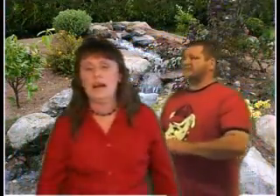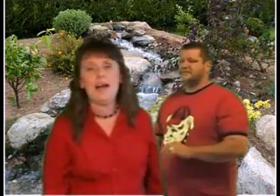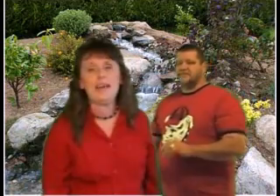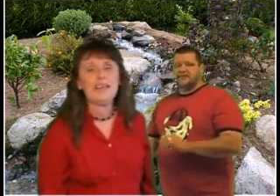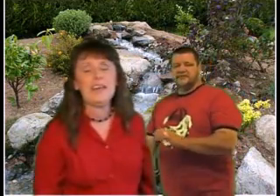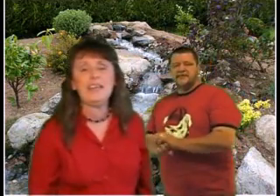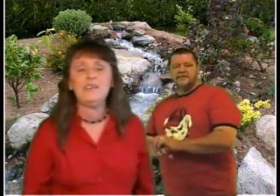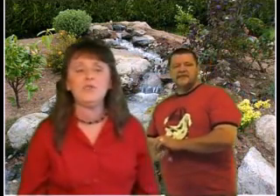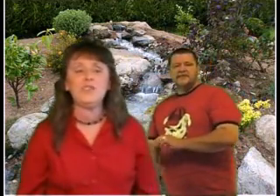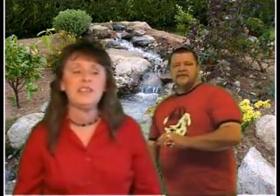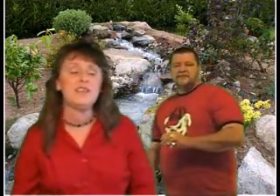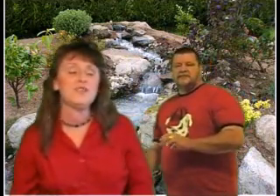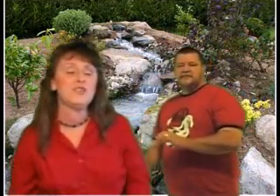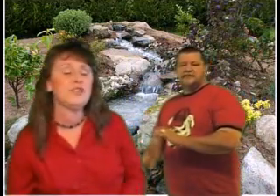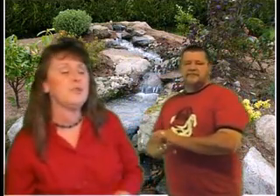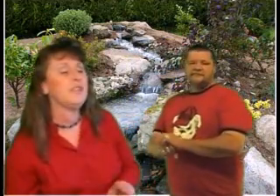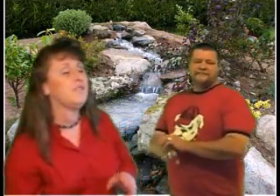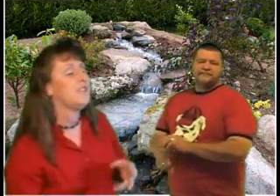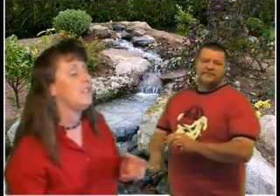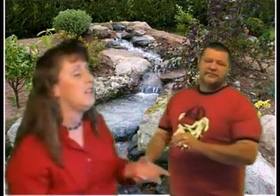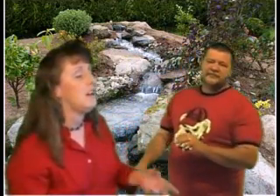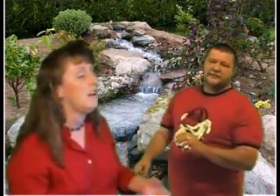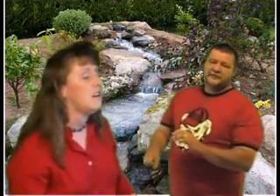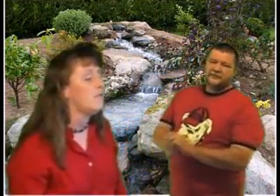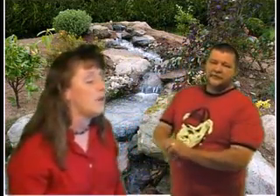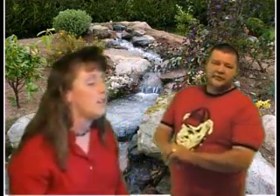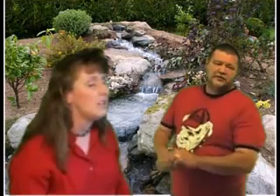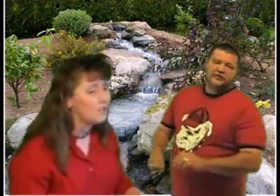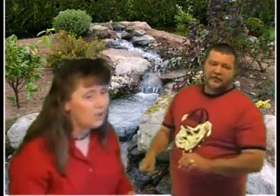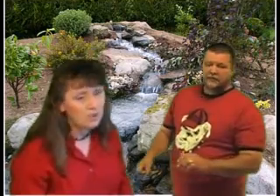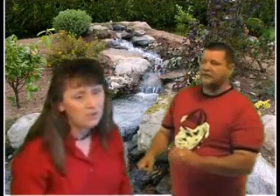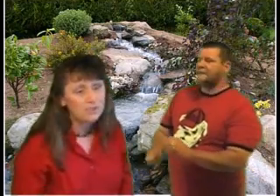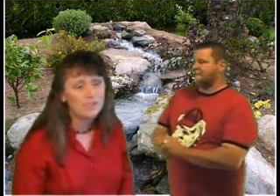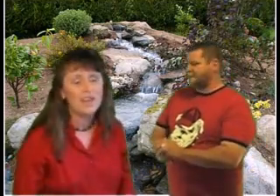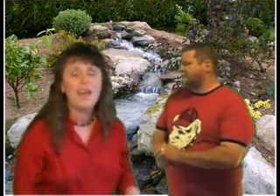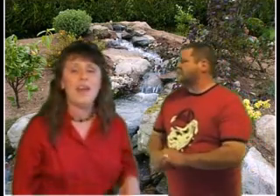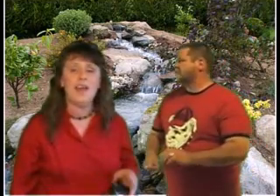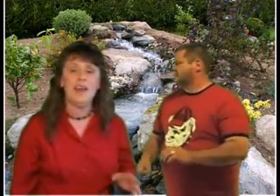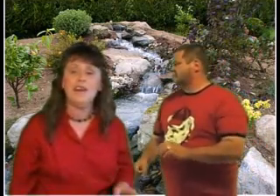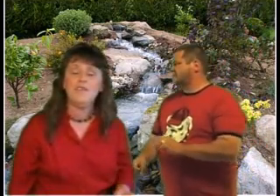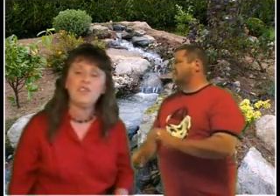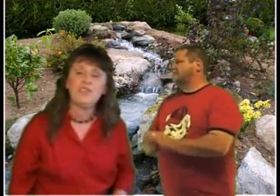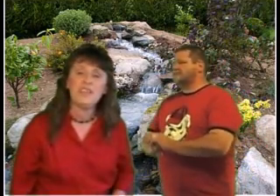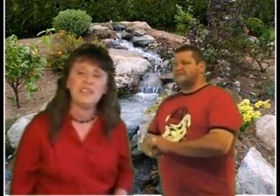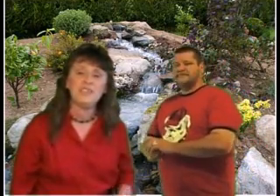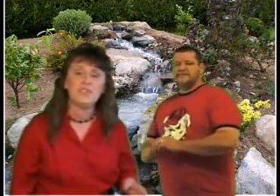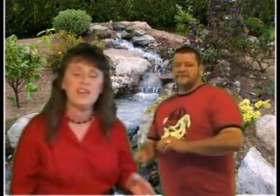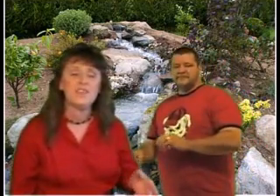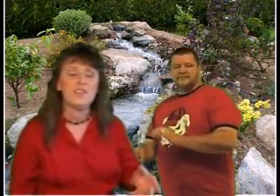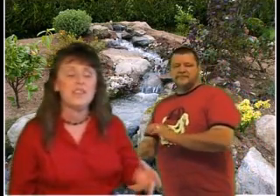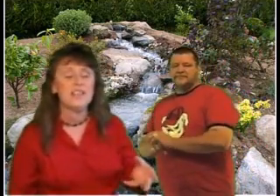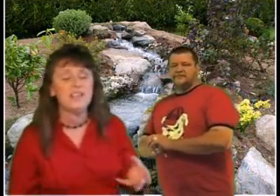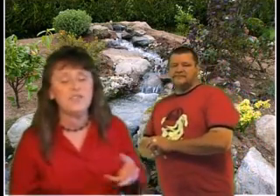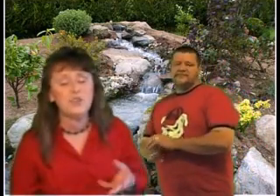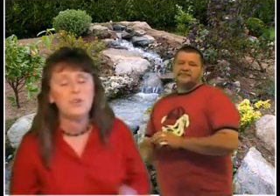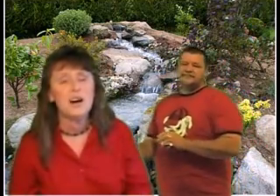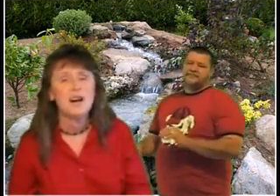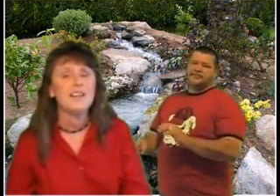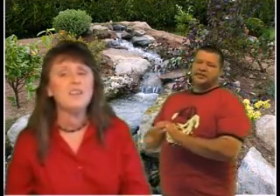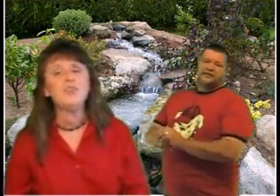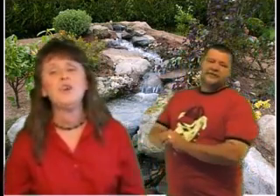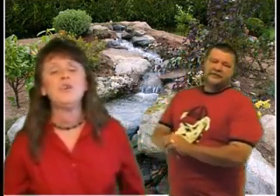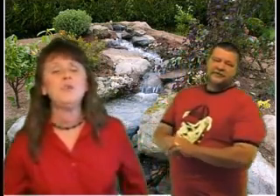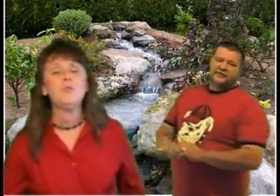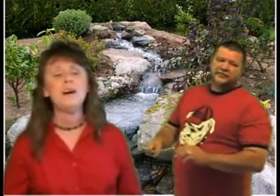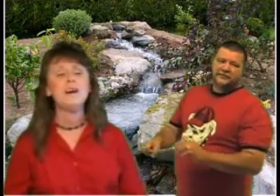I can't live without you if the love was gone Everything is nothing if you